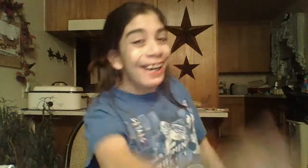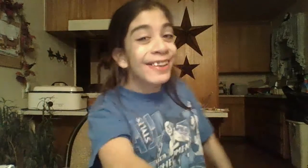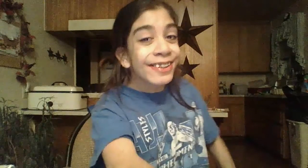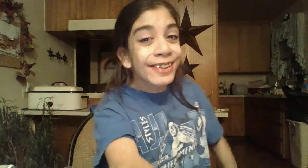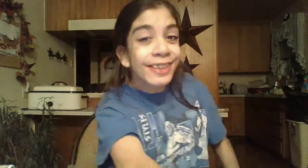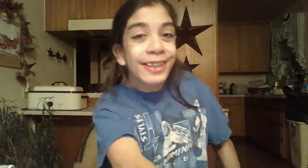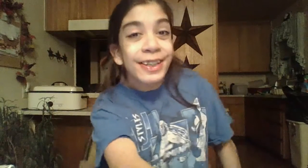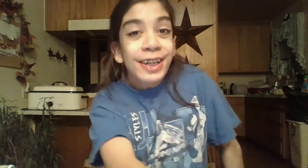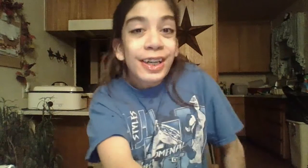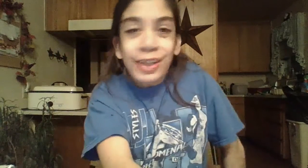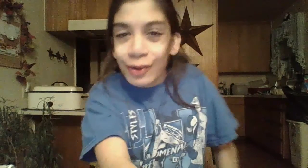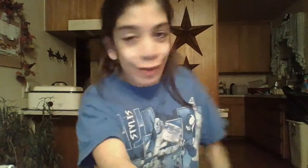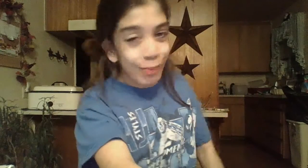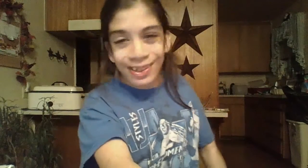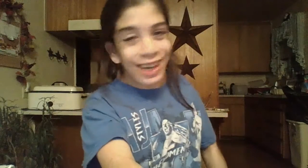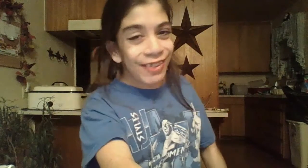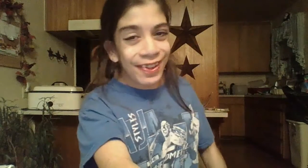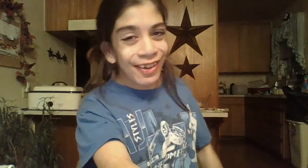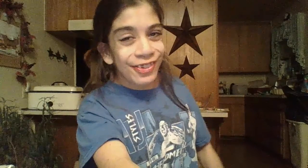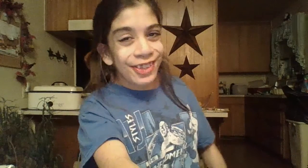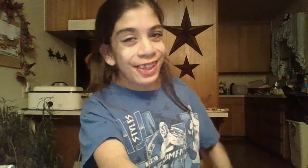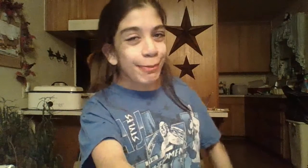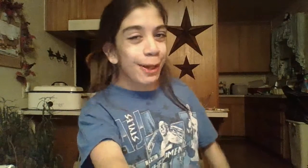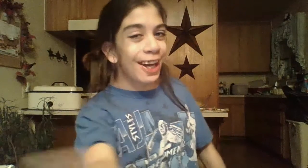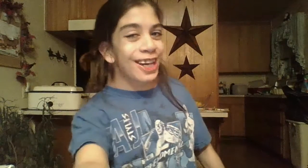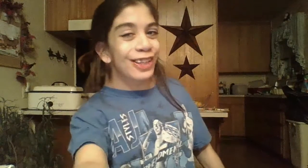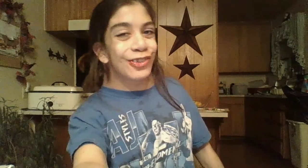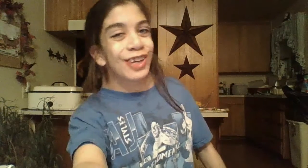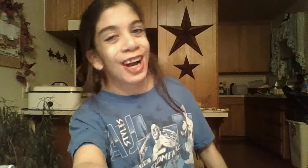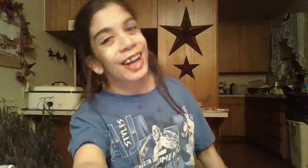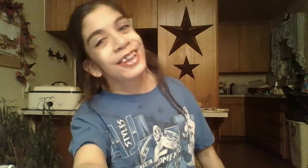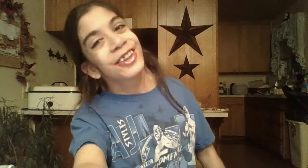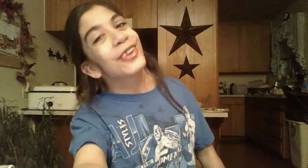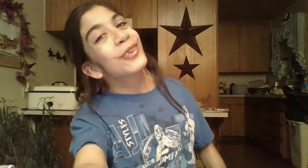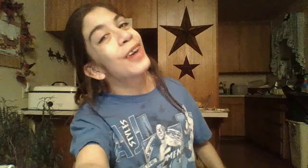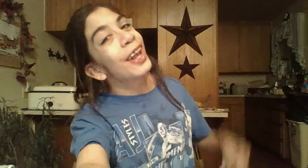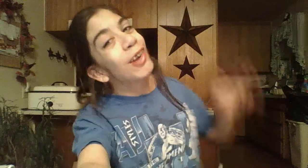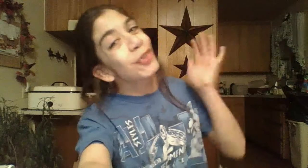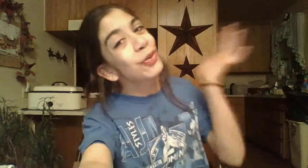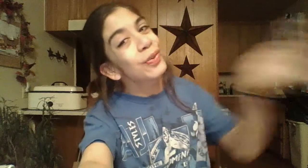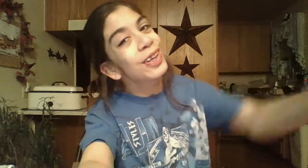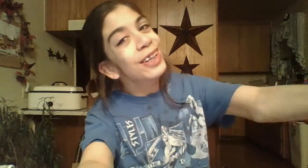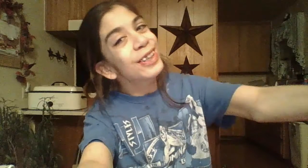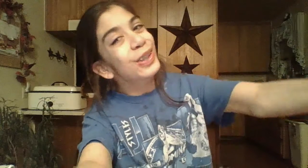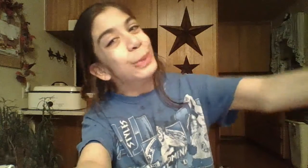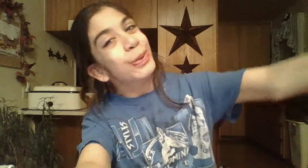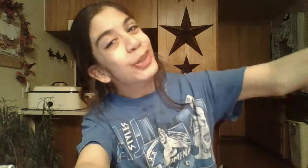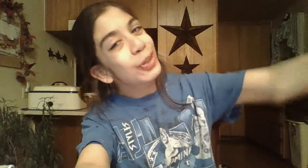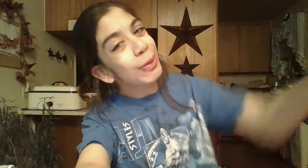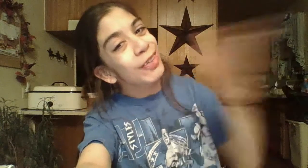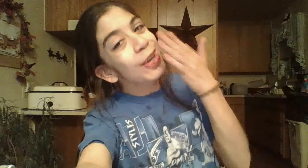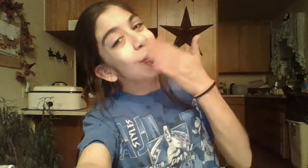head. So hopefully everything goes as planned, you guys. So I love you, and I hope you enjoy my videos.